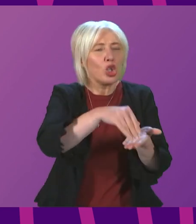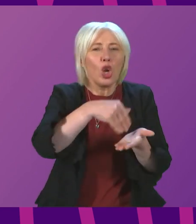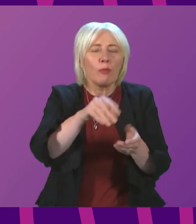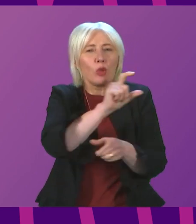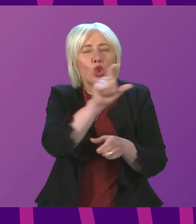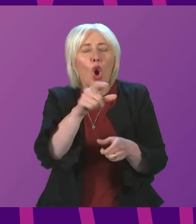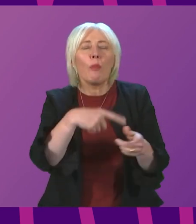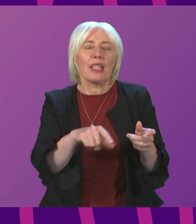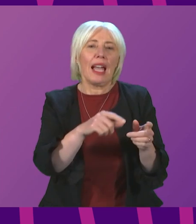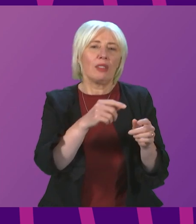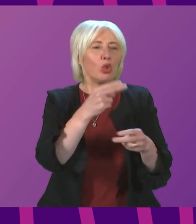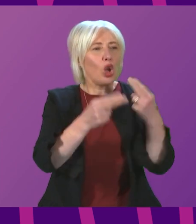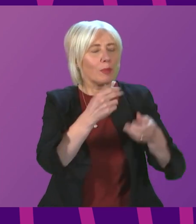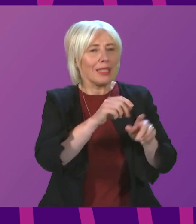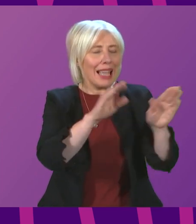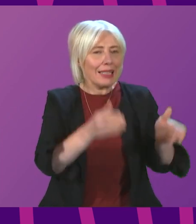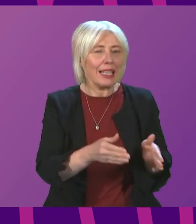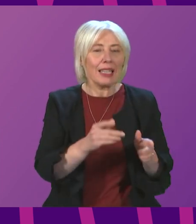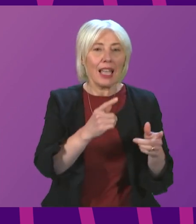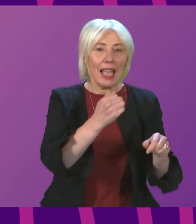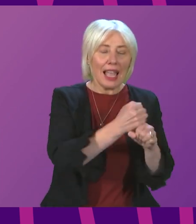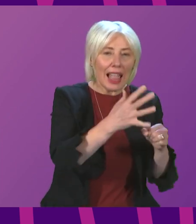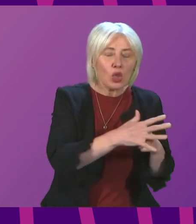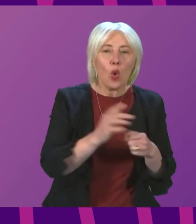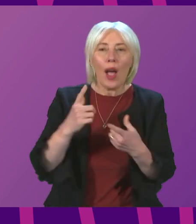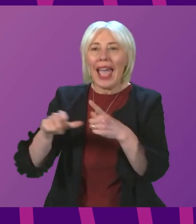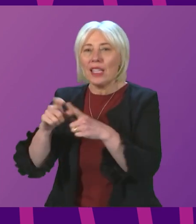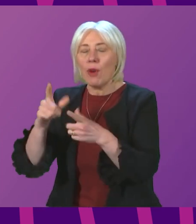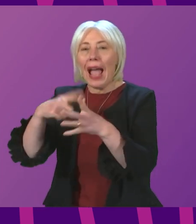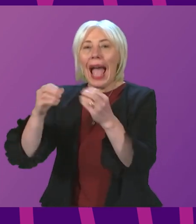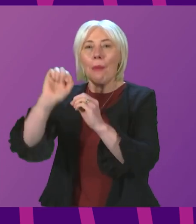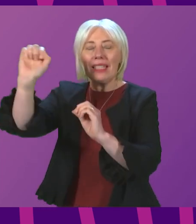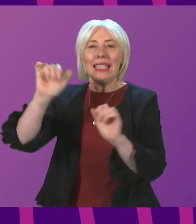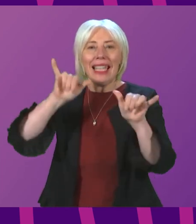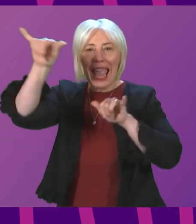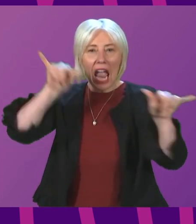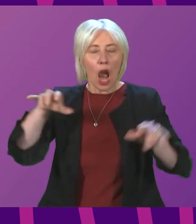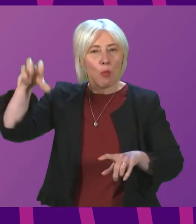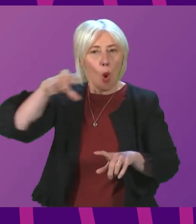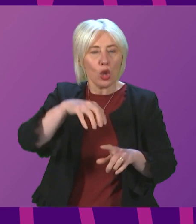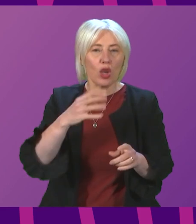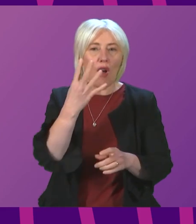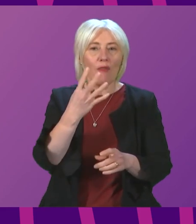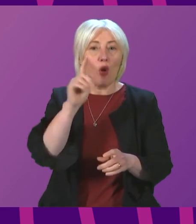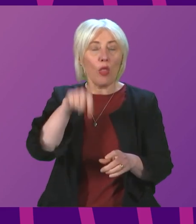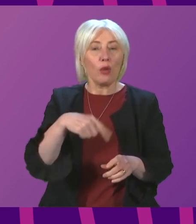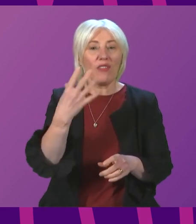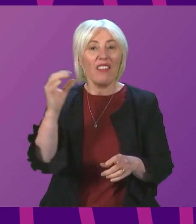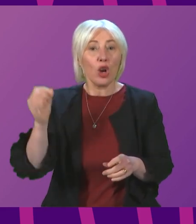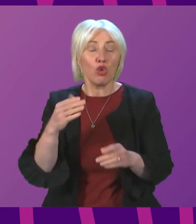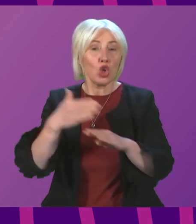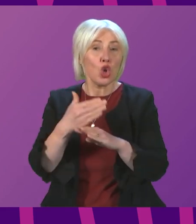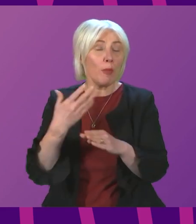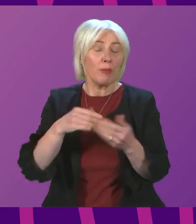Glasgow, Edinburgh and Aberdeen City airports have lost four and a half thousand jobs between them as a result of the pandemic.